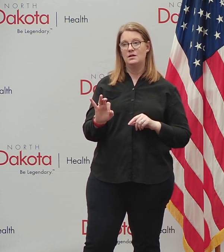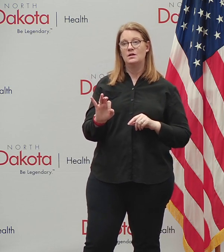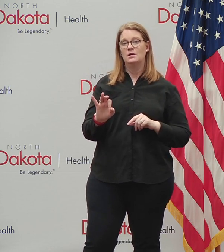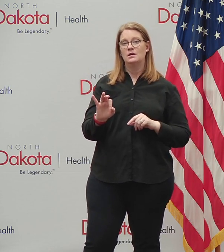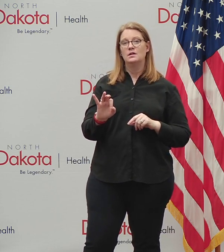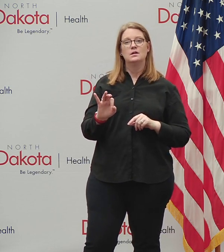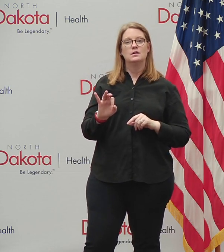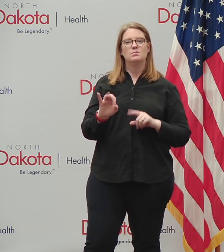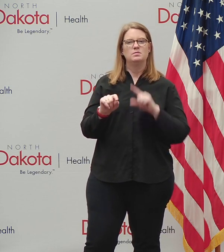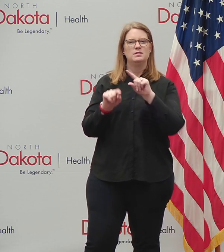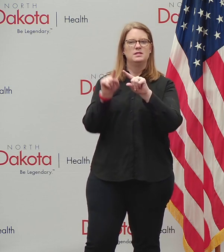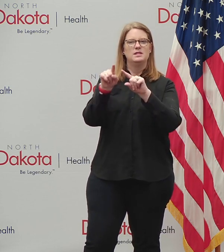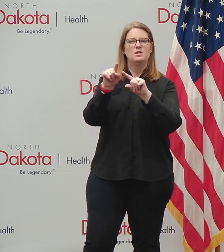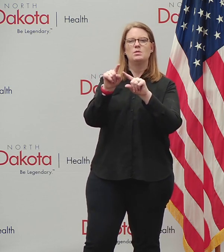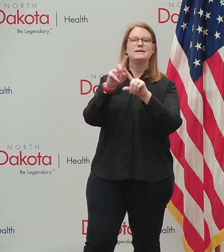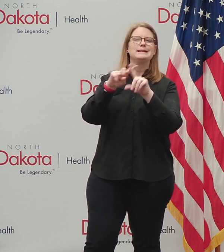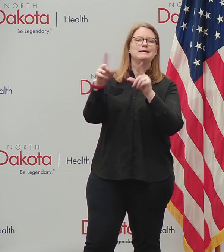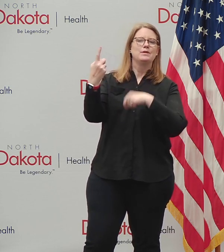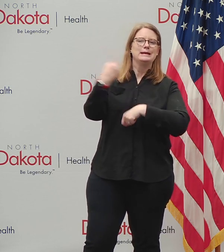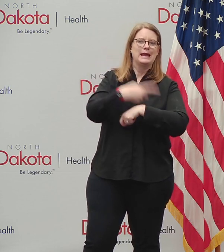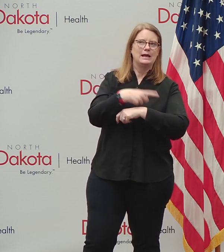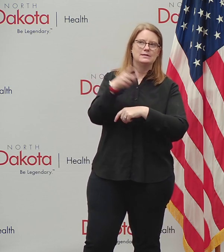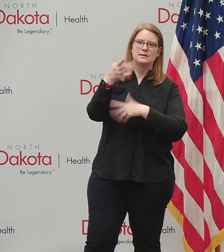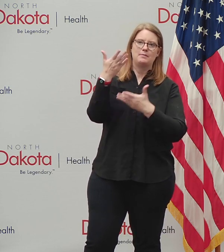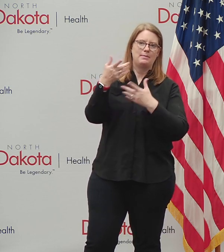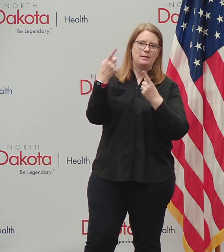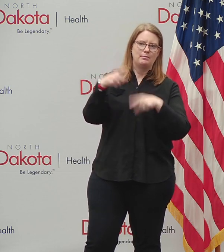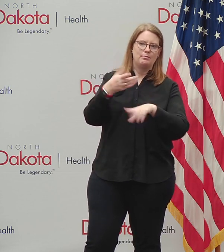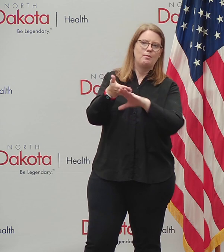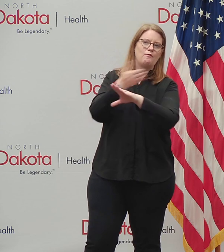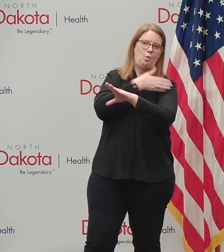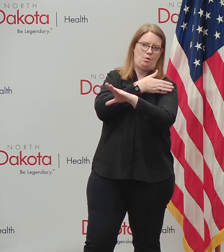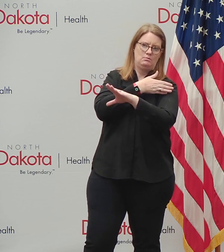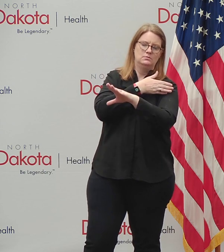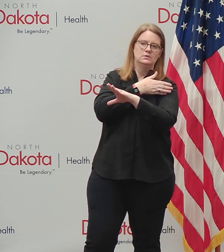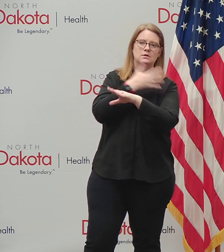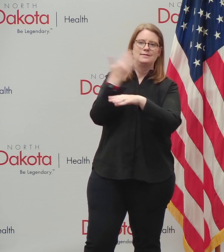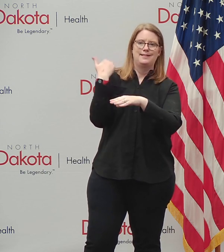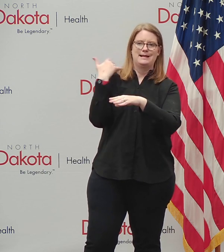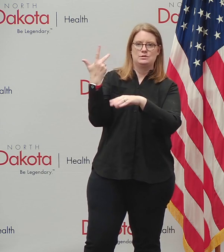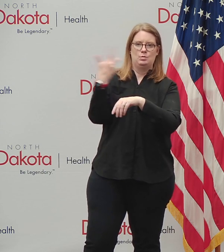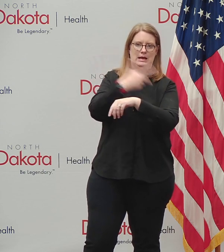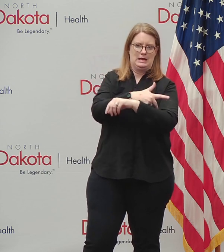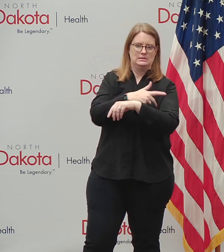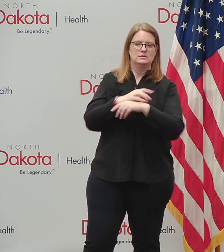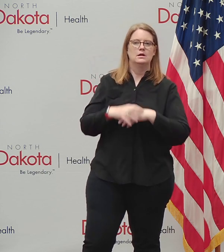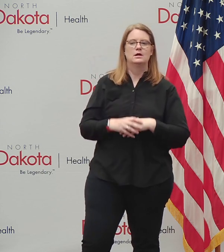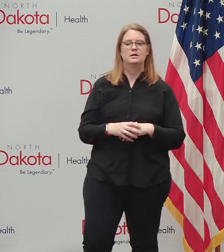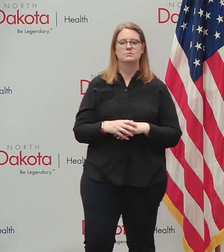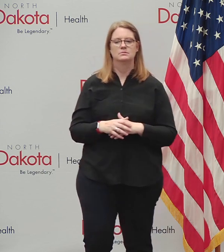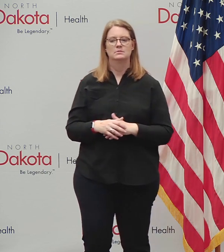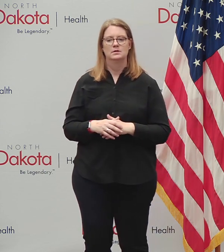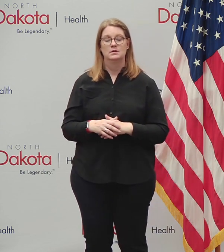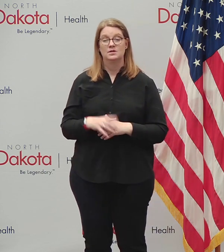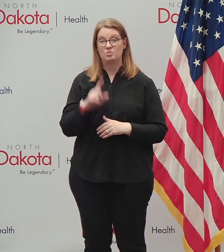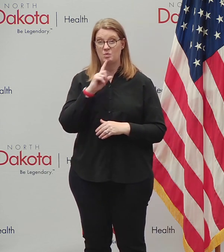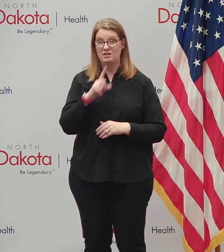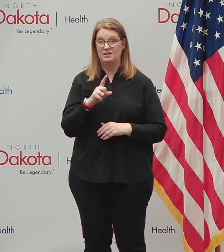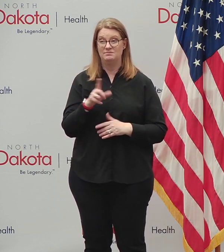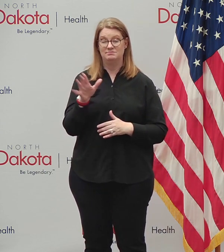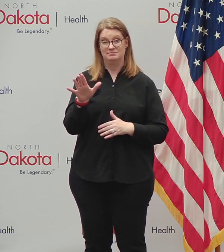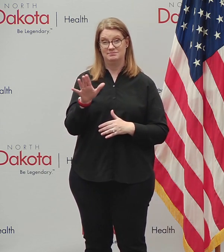outside that reporting window. So, would have occurred prior to the last three days. But it does not diminish in any way